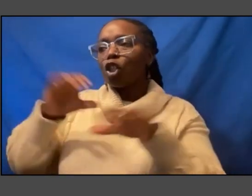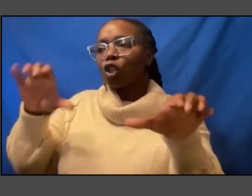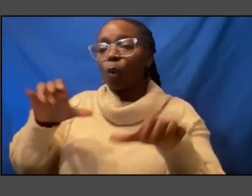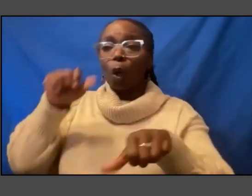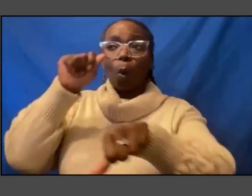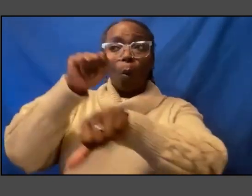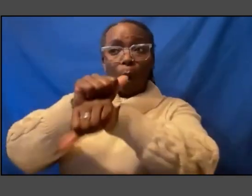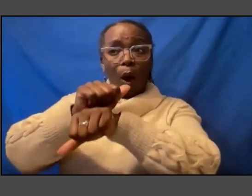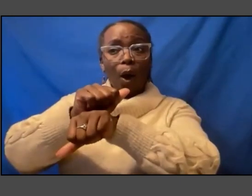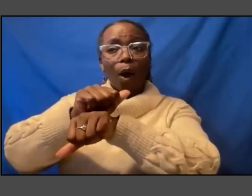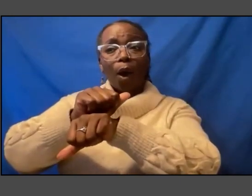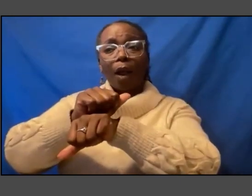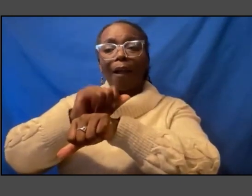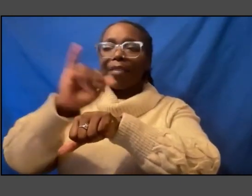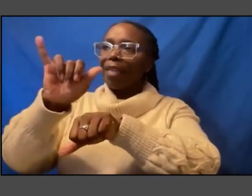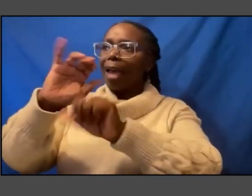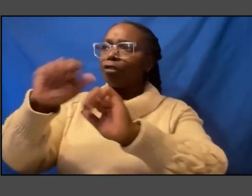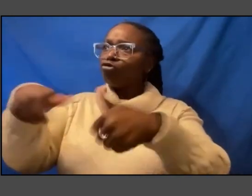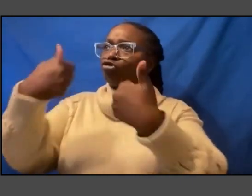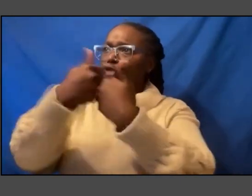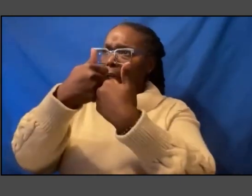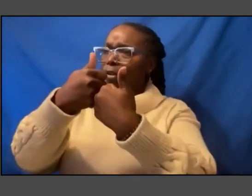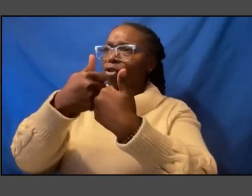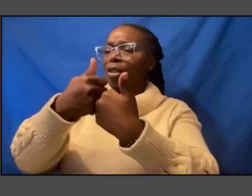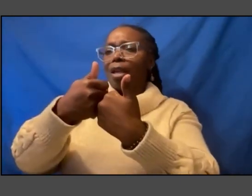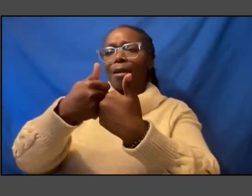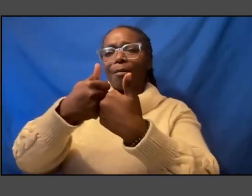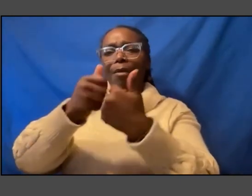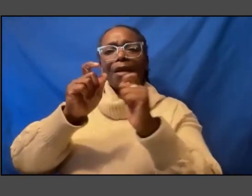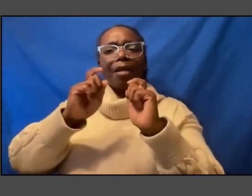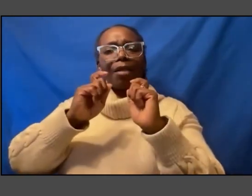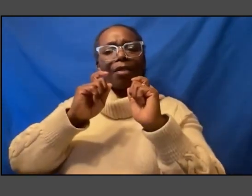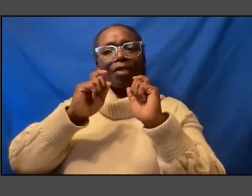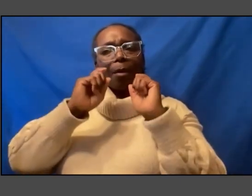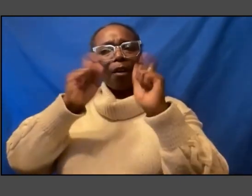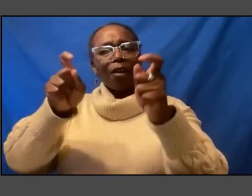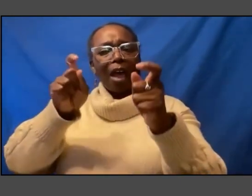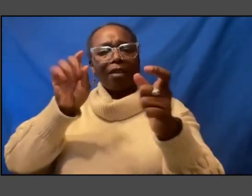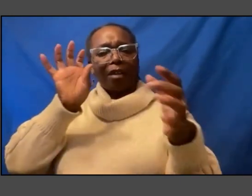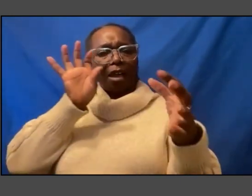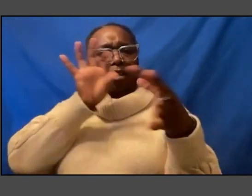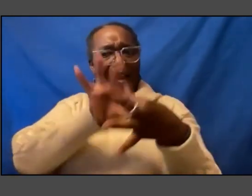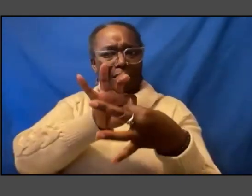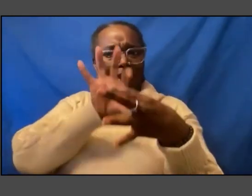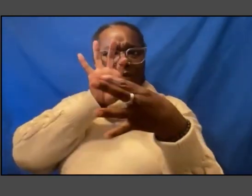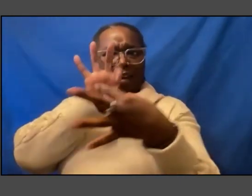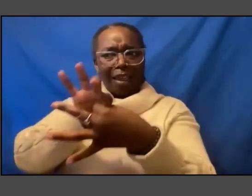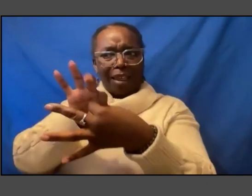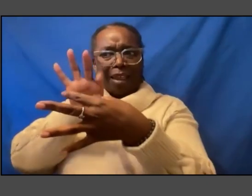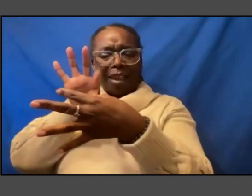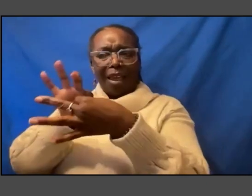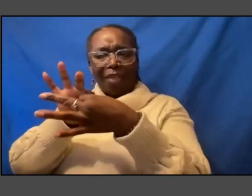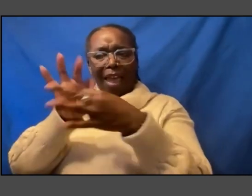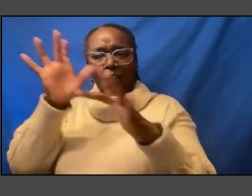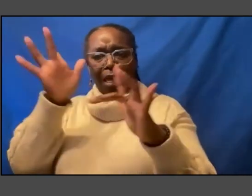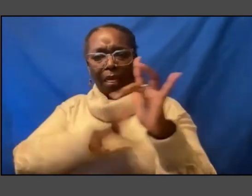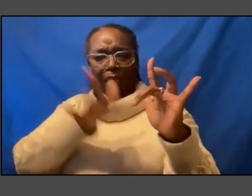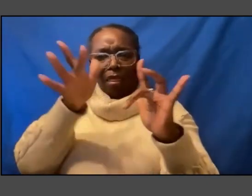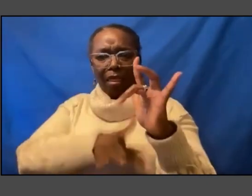challenges them that provides connectivity um that is often missing and that really sort of allows us to